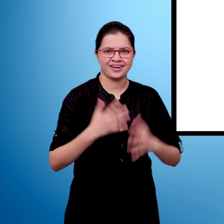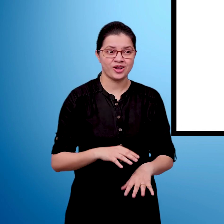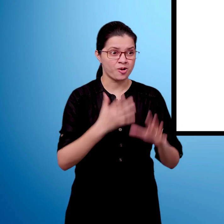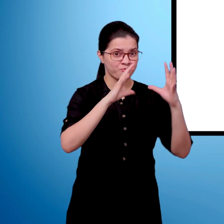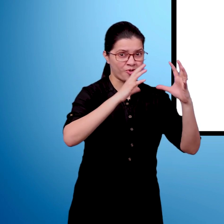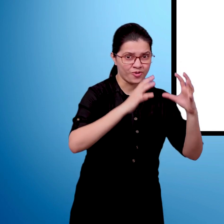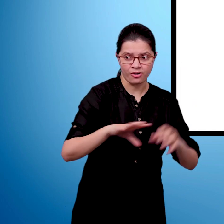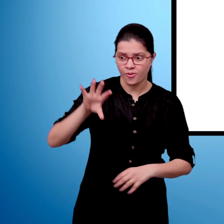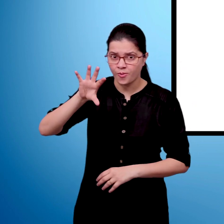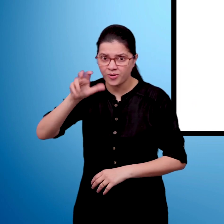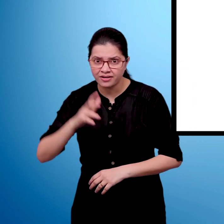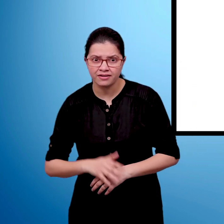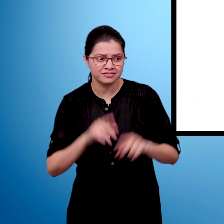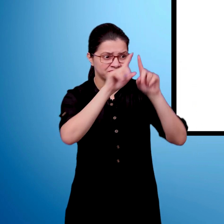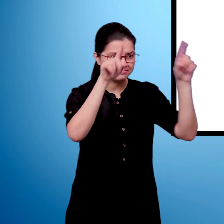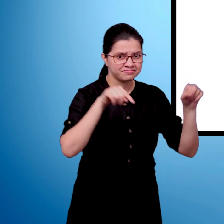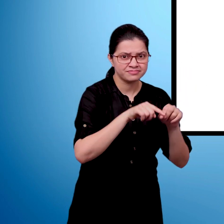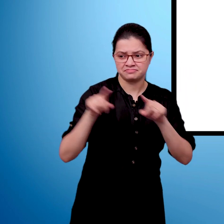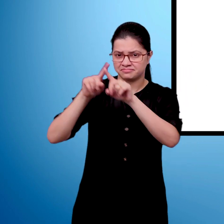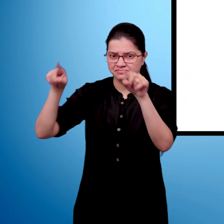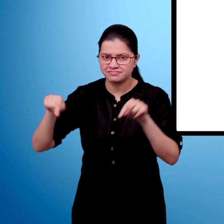There are some pictures given on the left side.